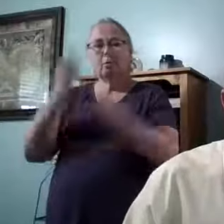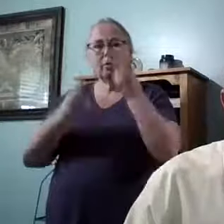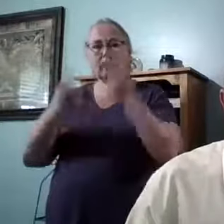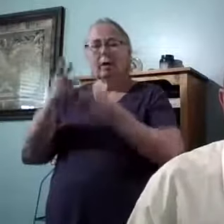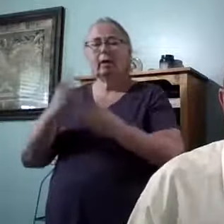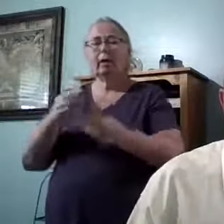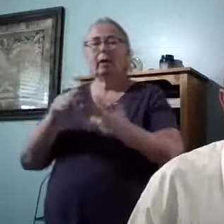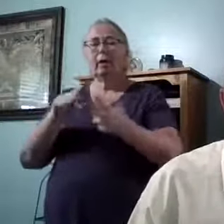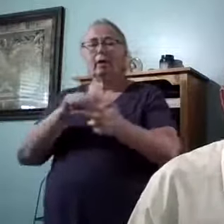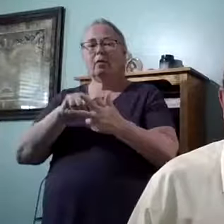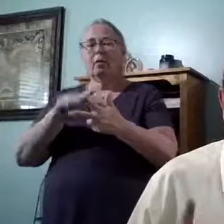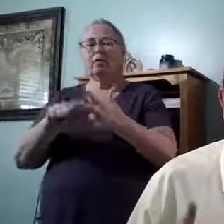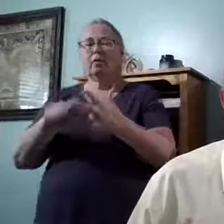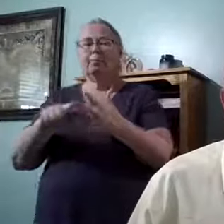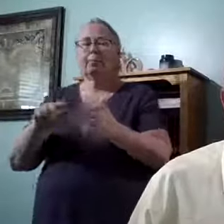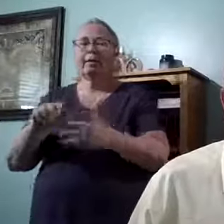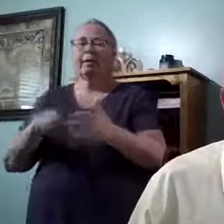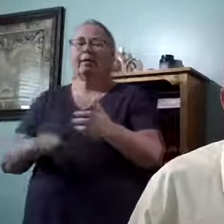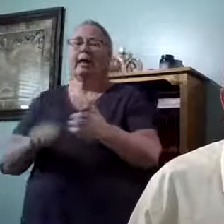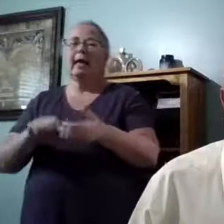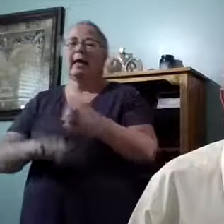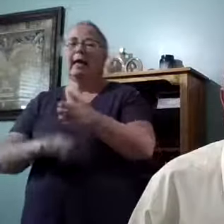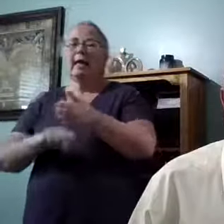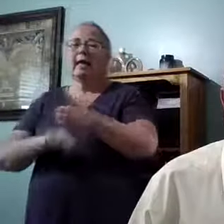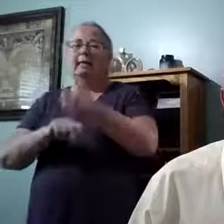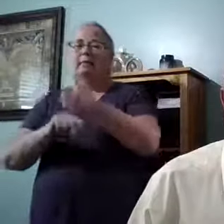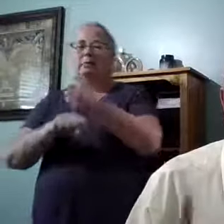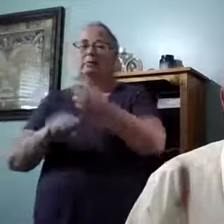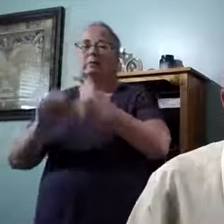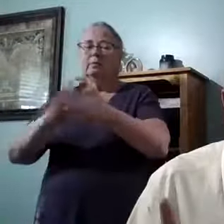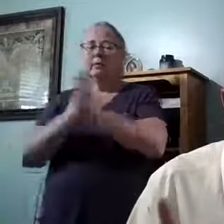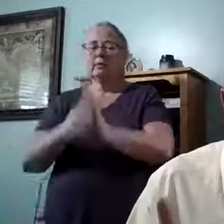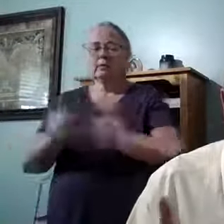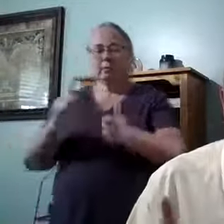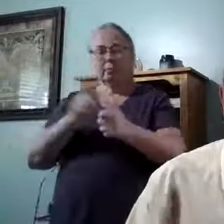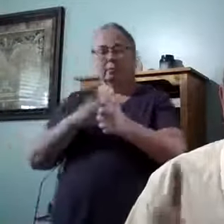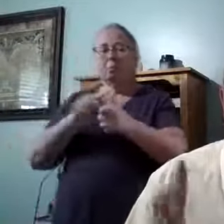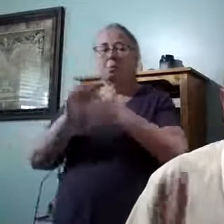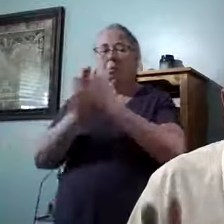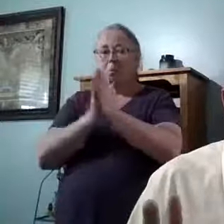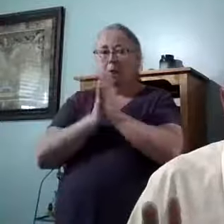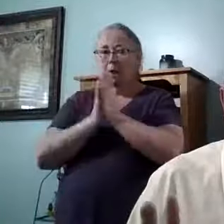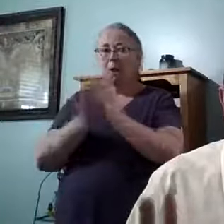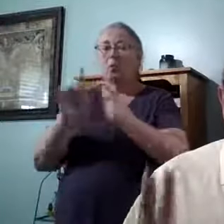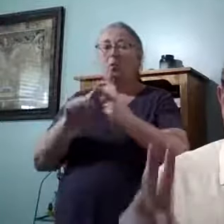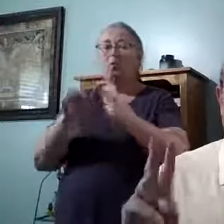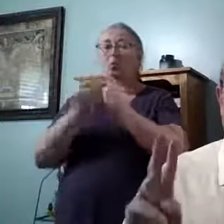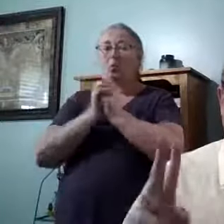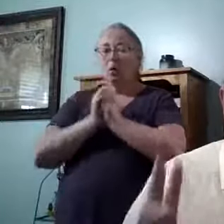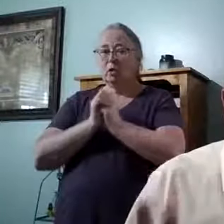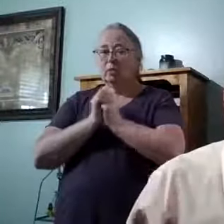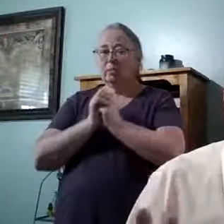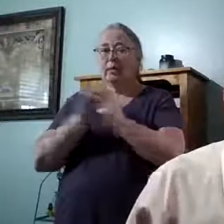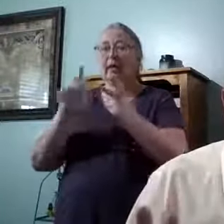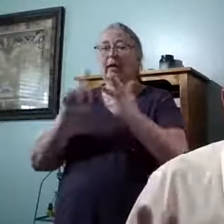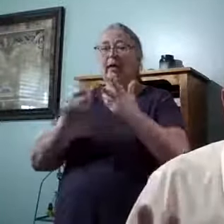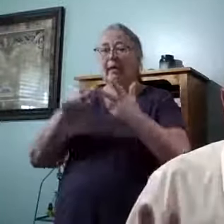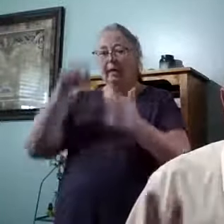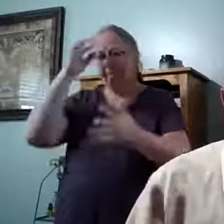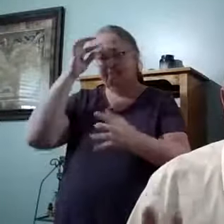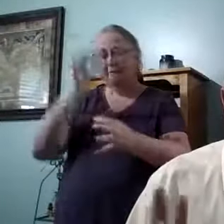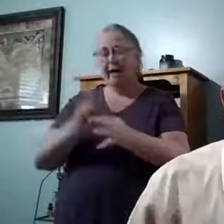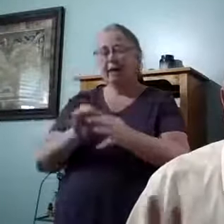The three main allies of peace are prayer, worship, and faith